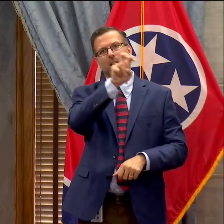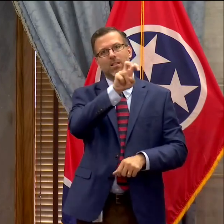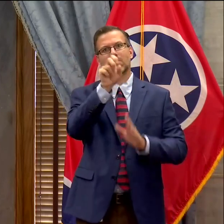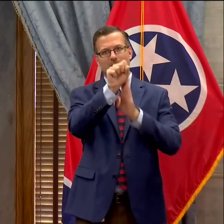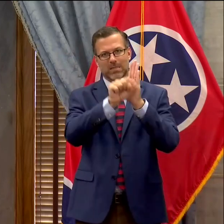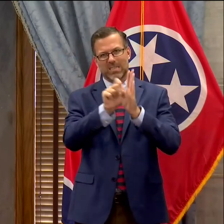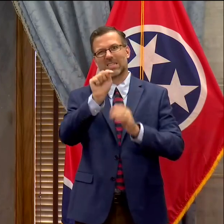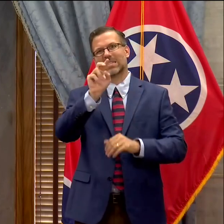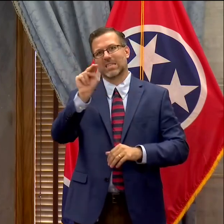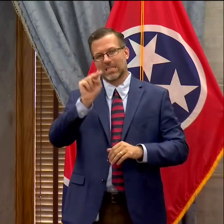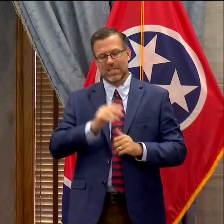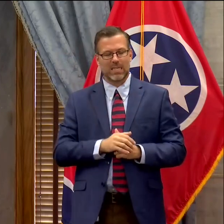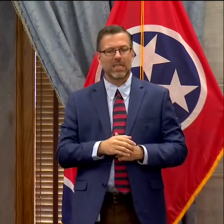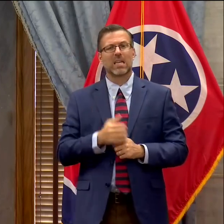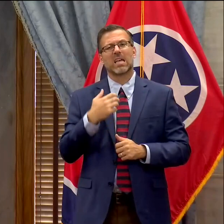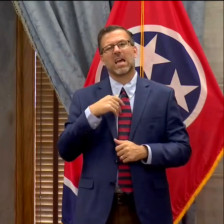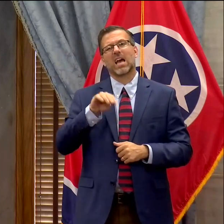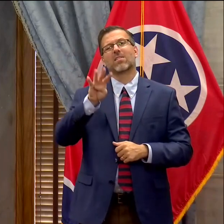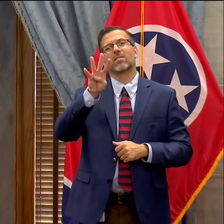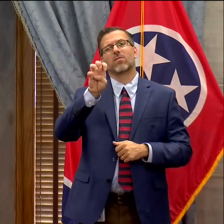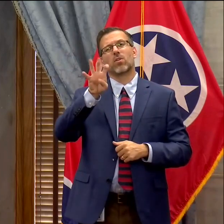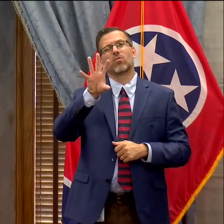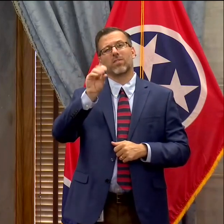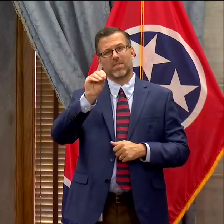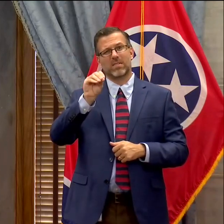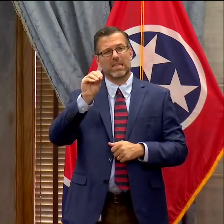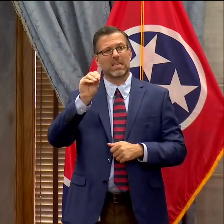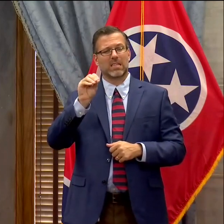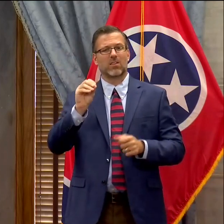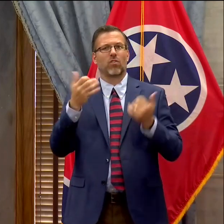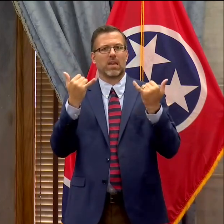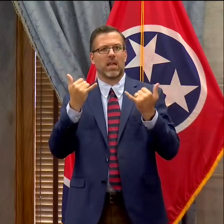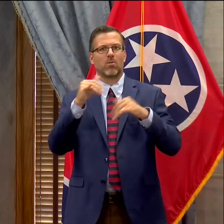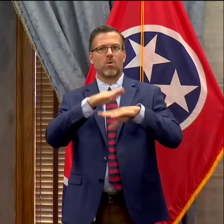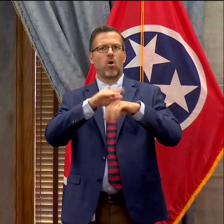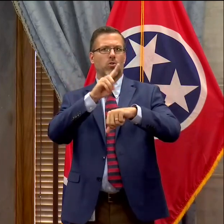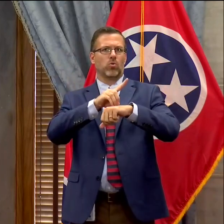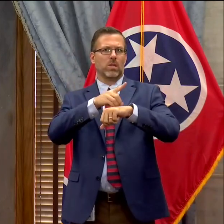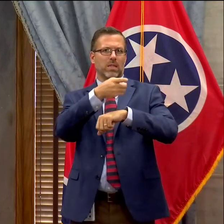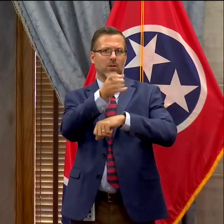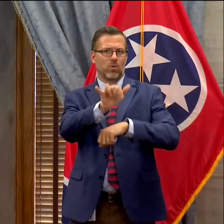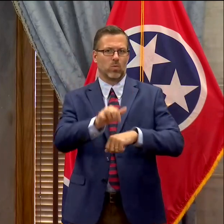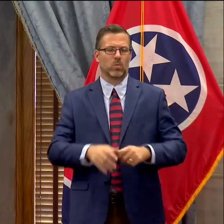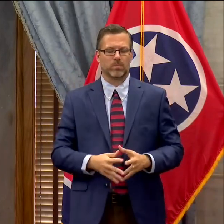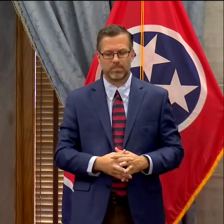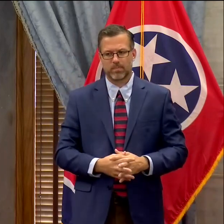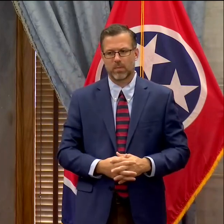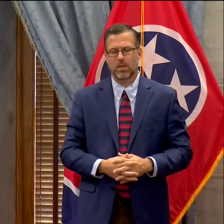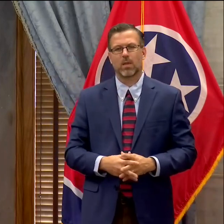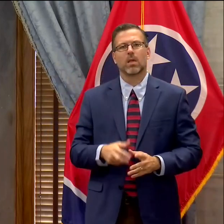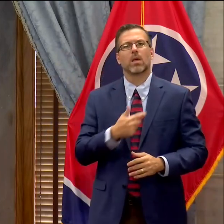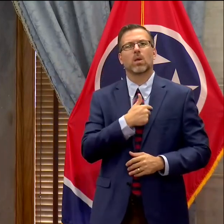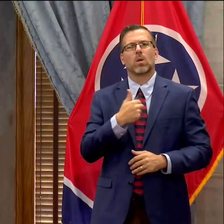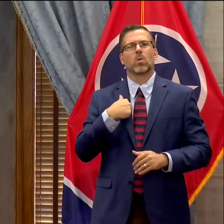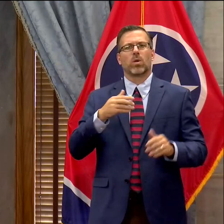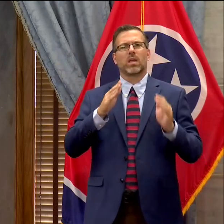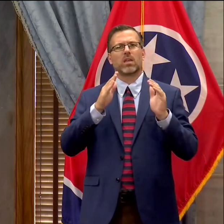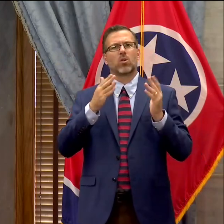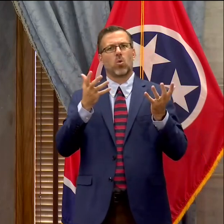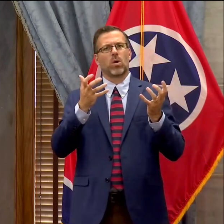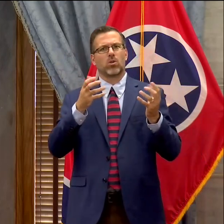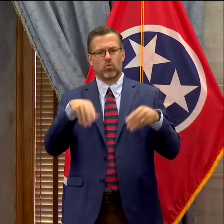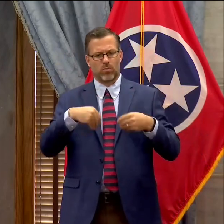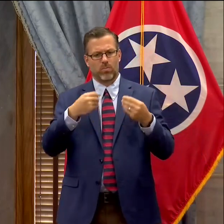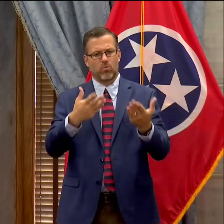state. We have about 450 that are currently on duty there. So we've focused on providing free COVID testing